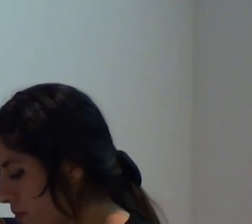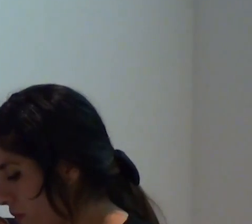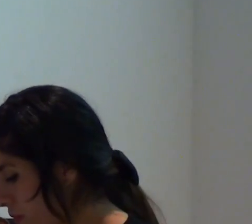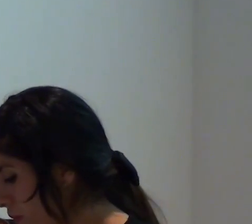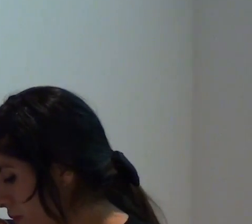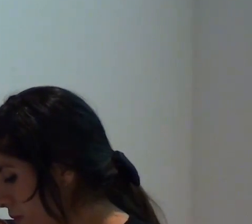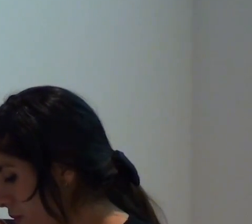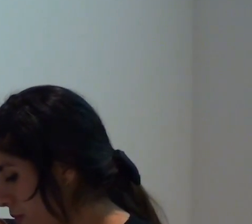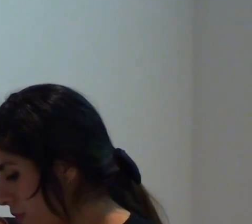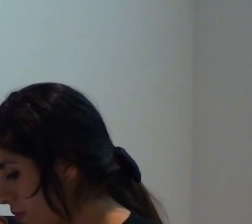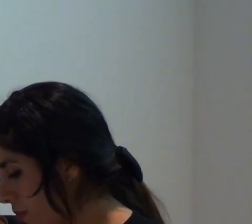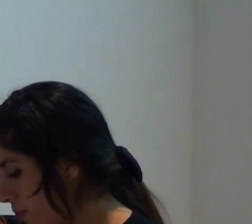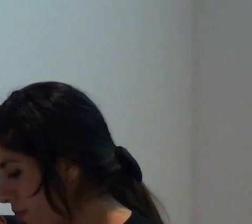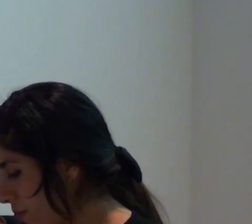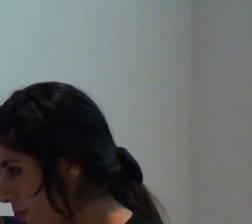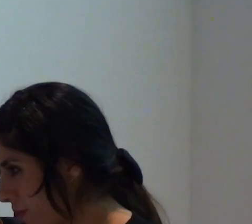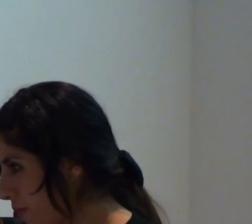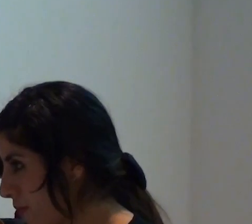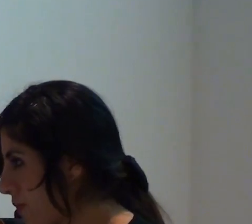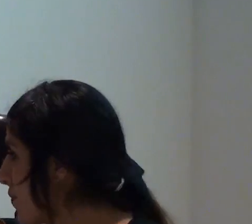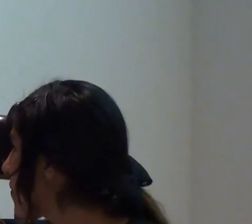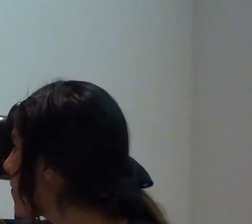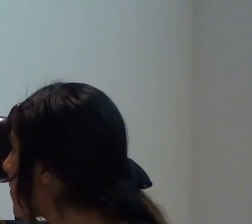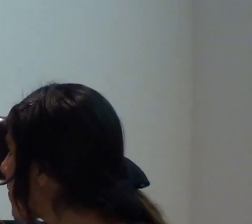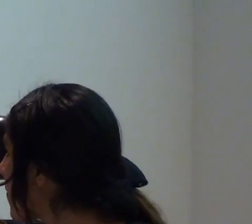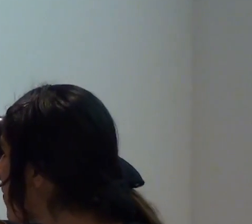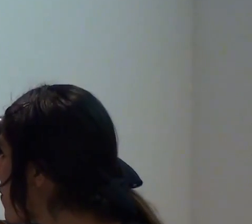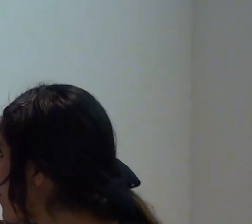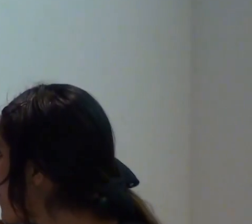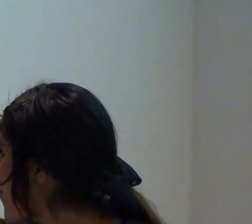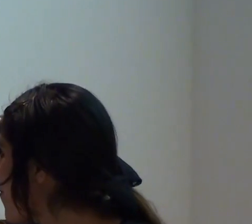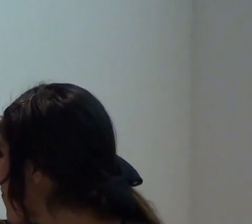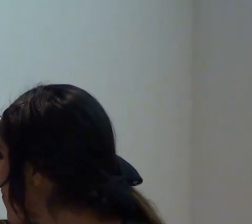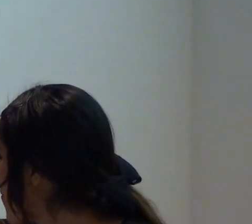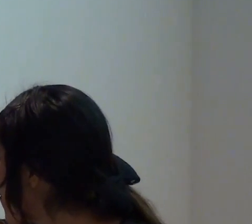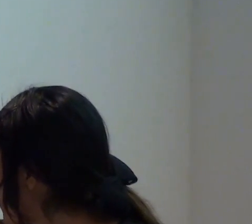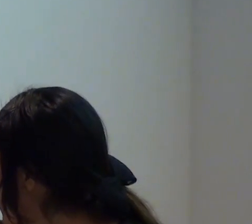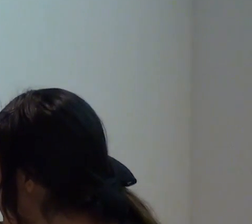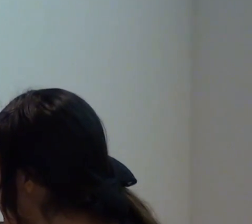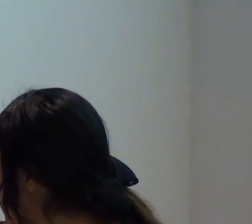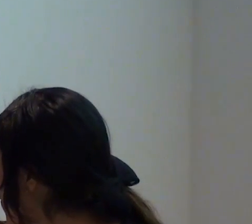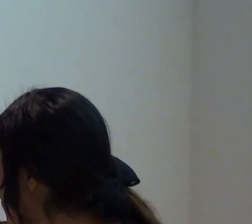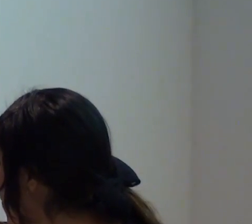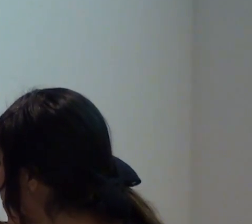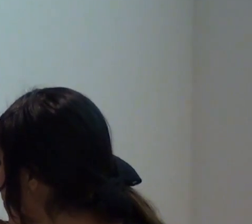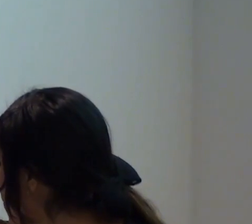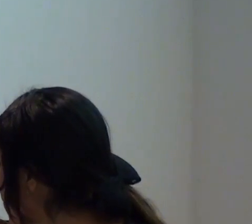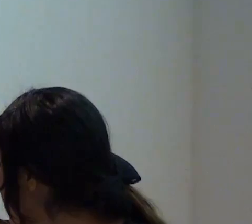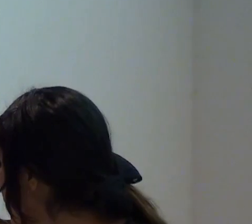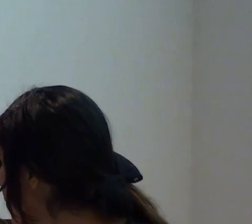an anthology of